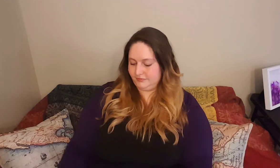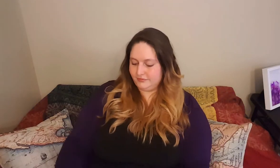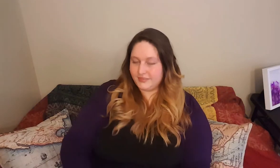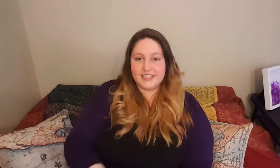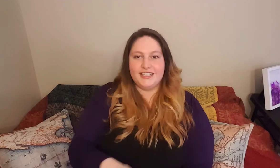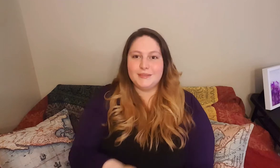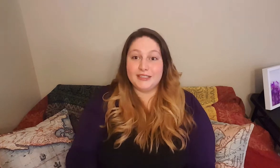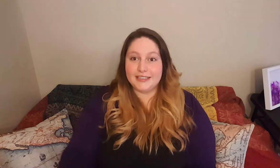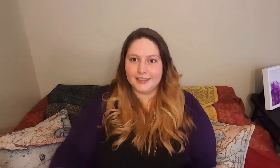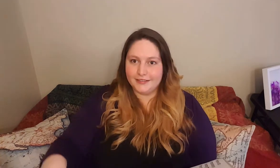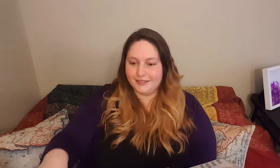It's like you get to be a kid again.